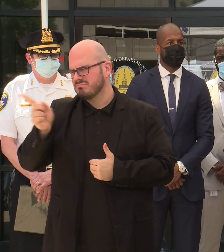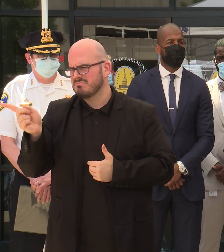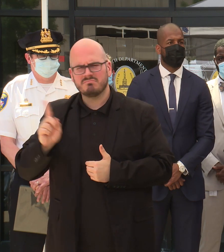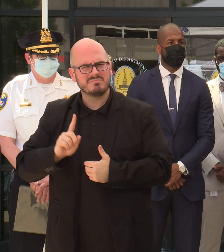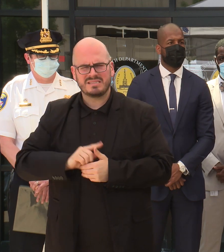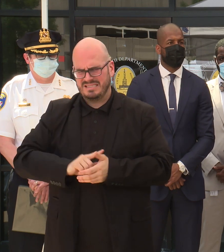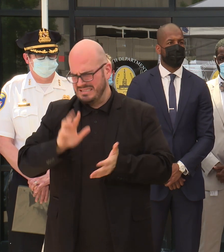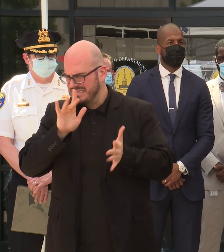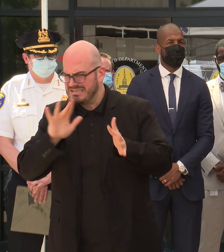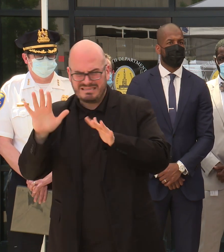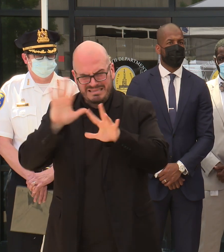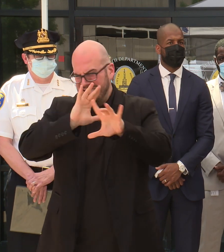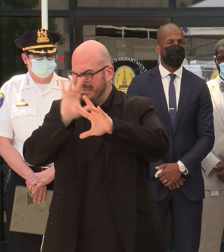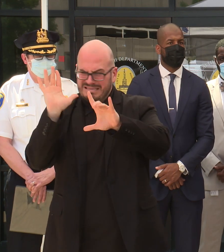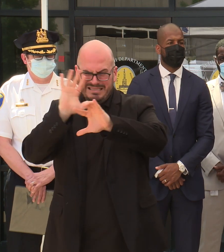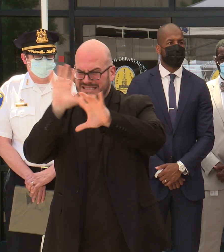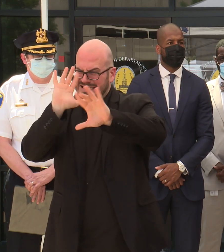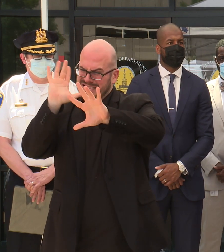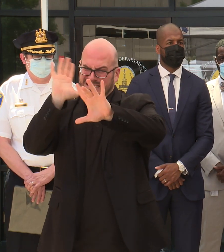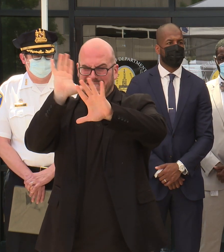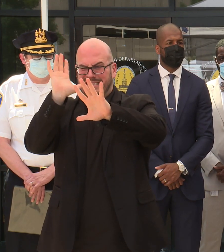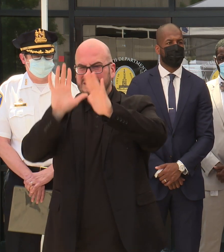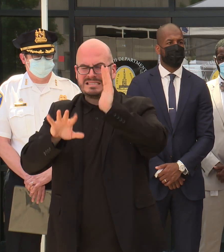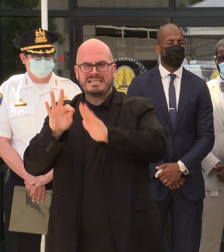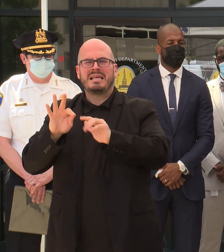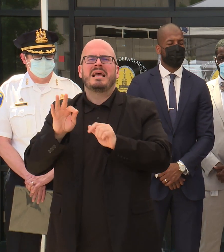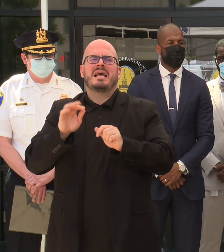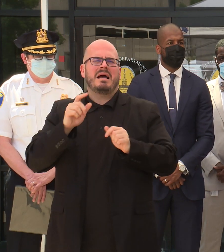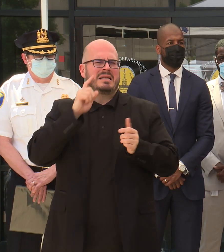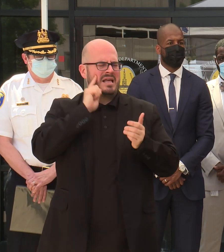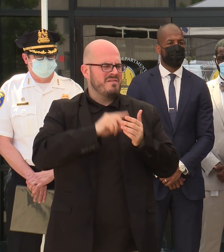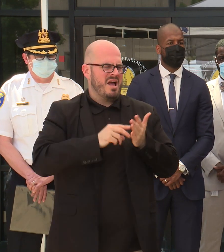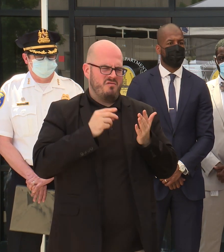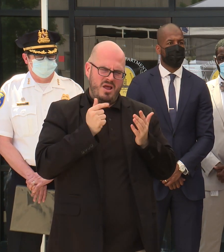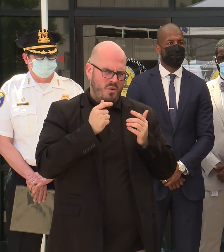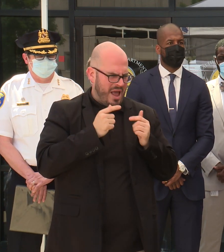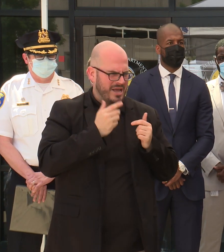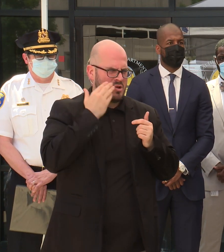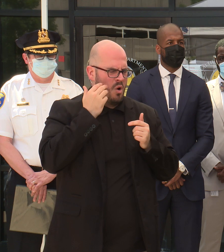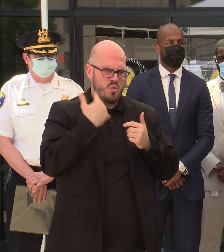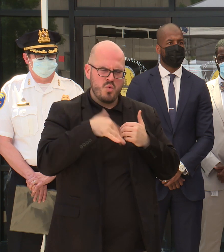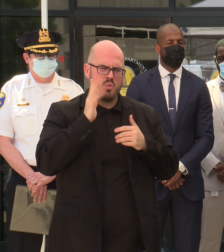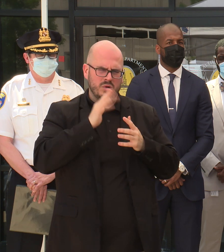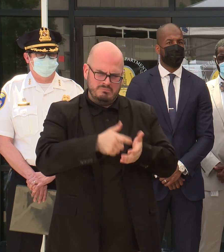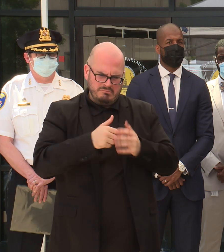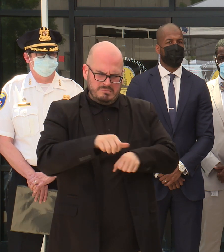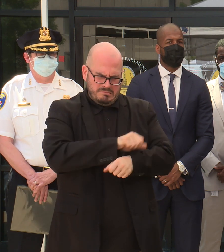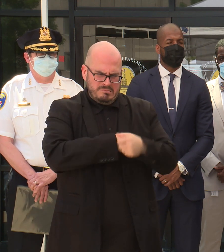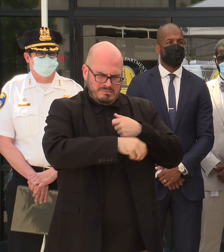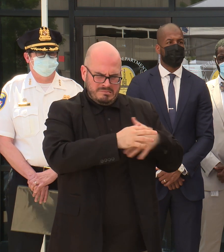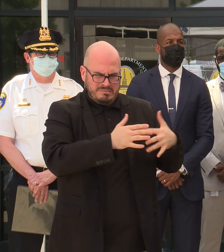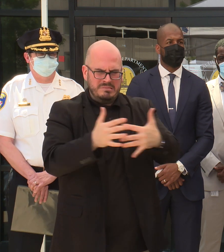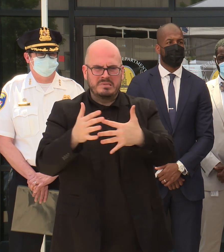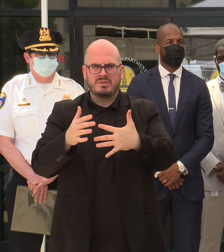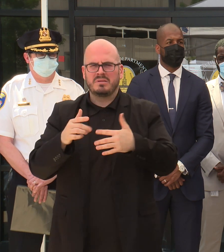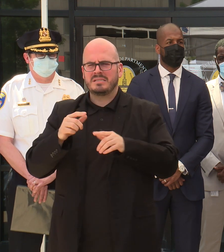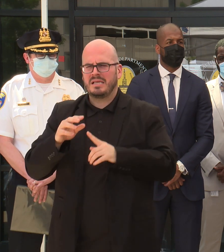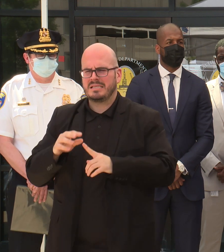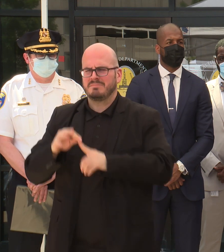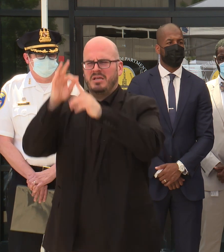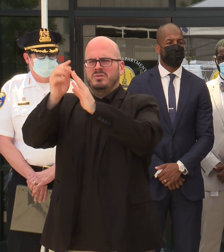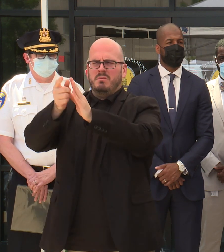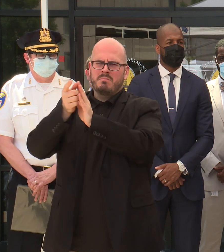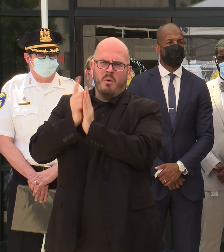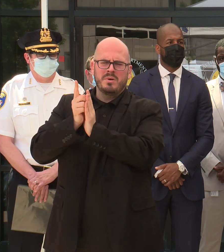identify and look at look out on that very early on and for us to be right here today is truly, truly a special moment. It's